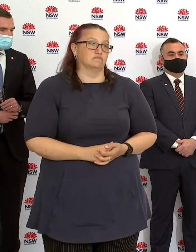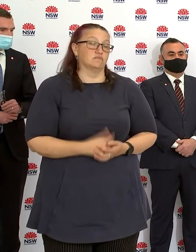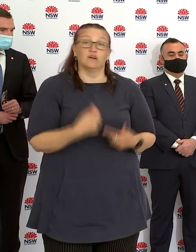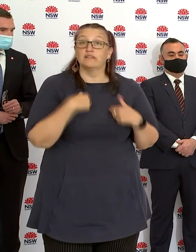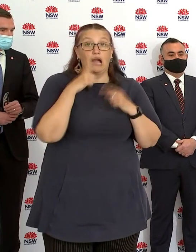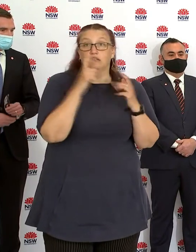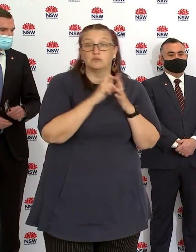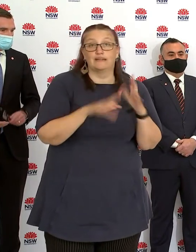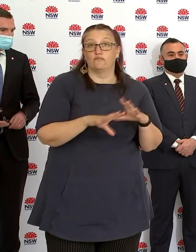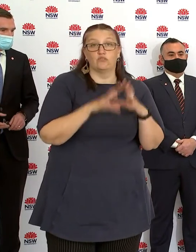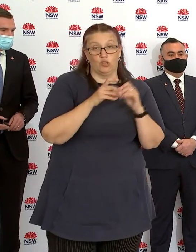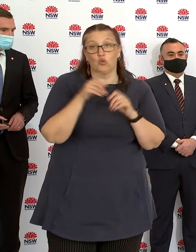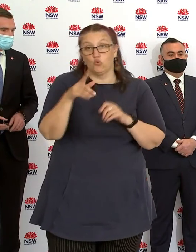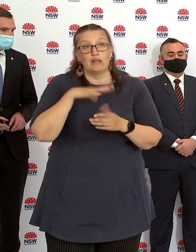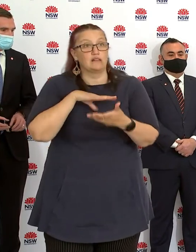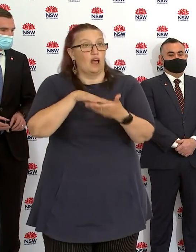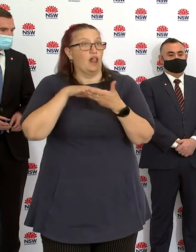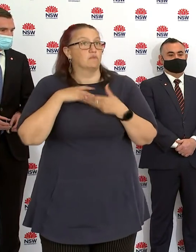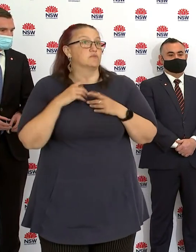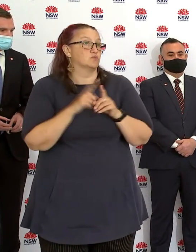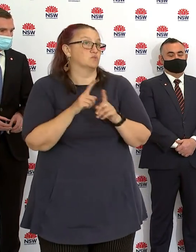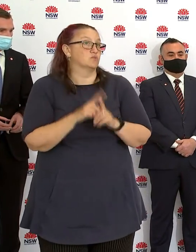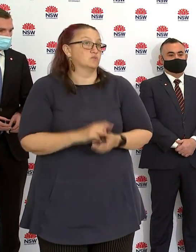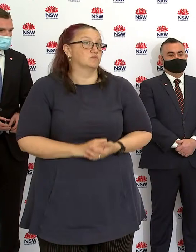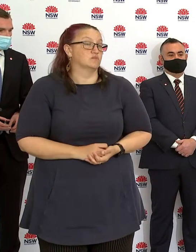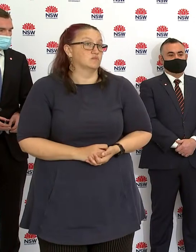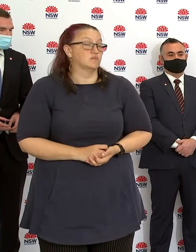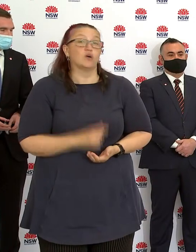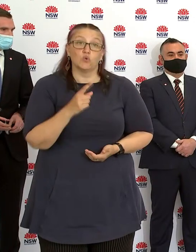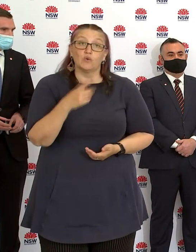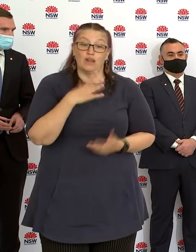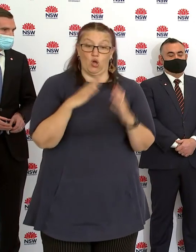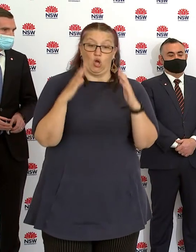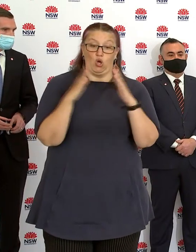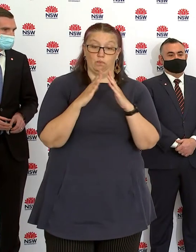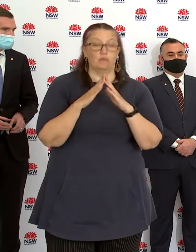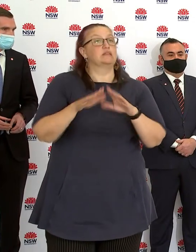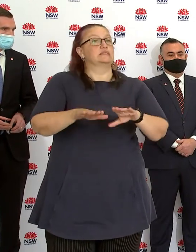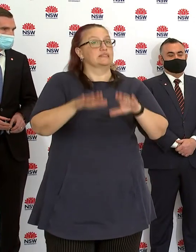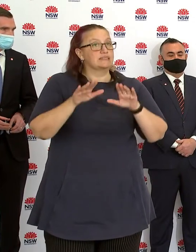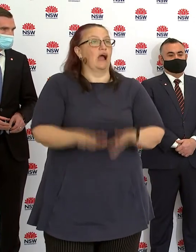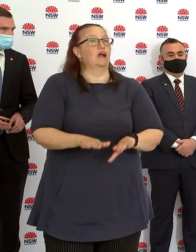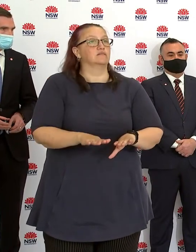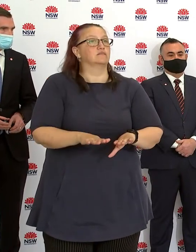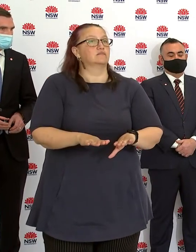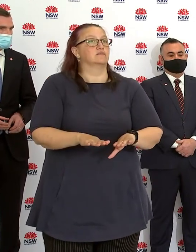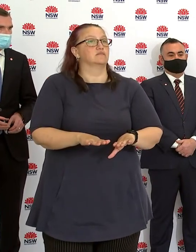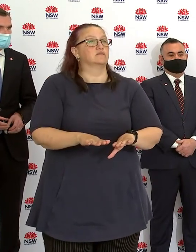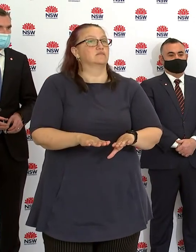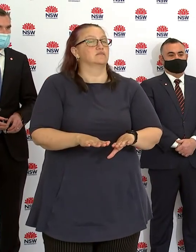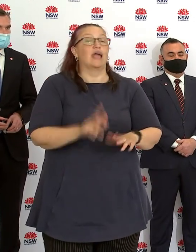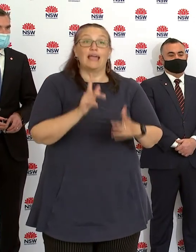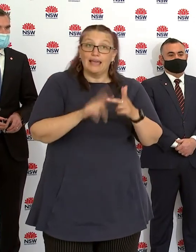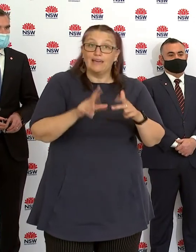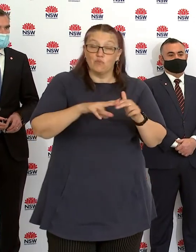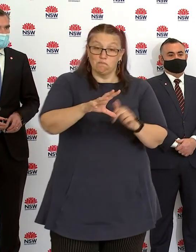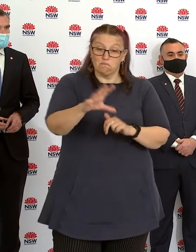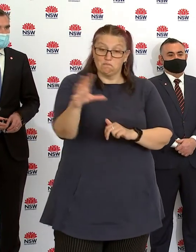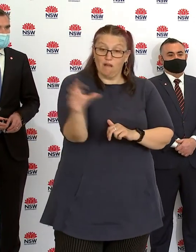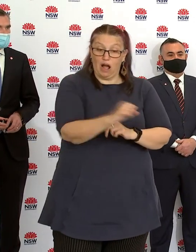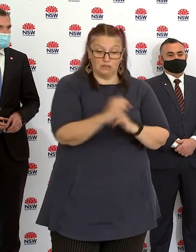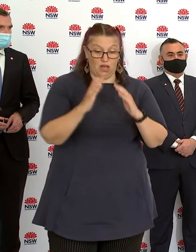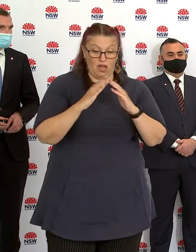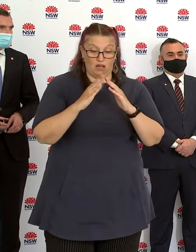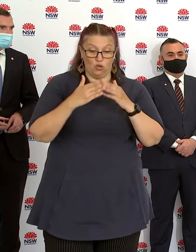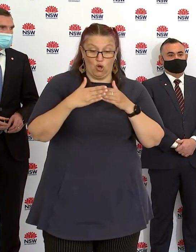of remaining at home and staying at home. Leave, every time you leave the house, ensuring that